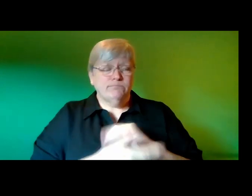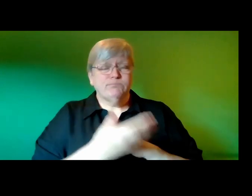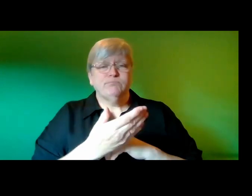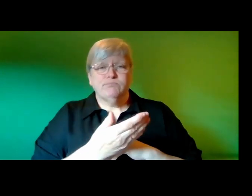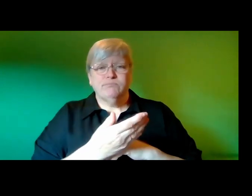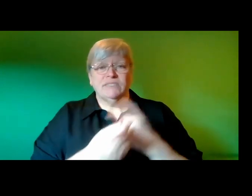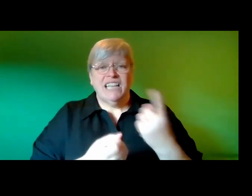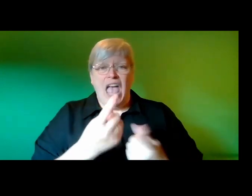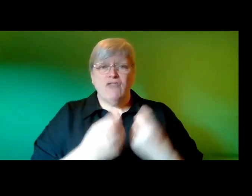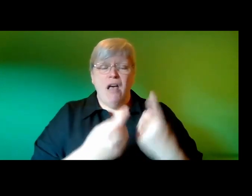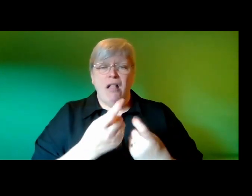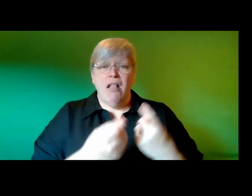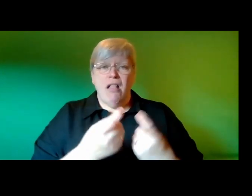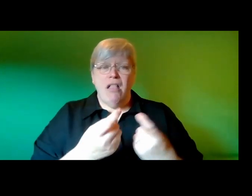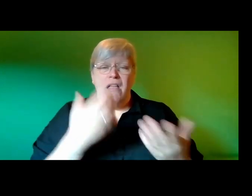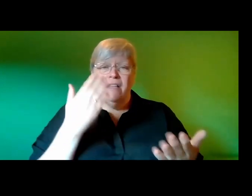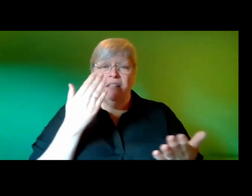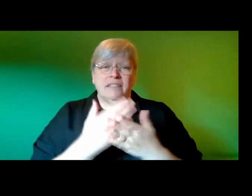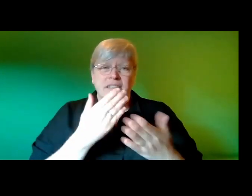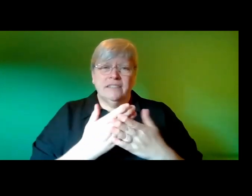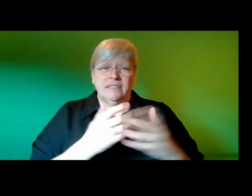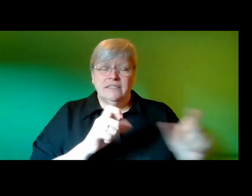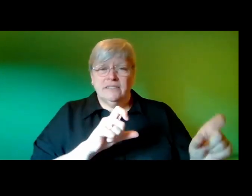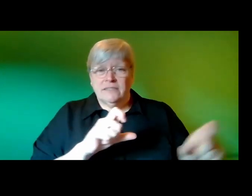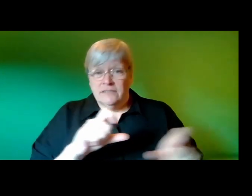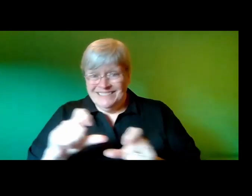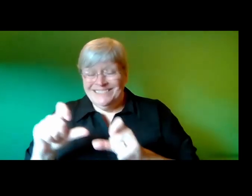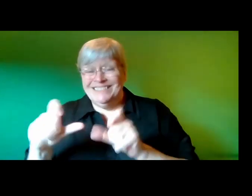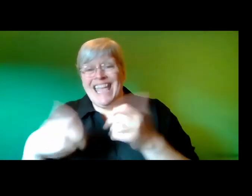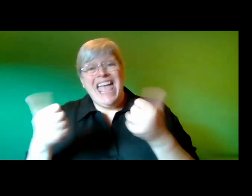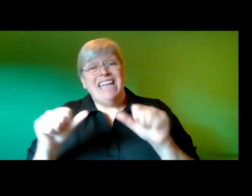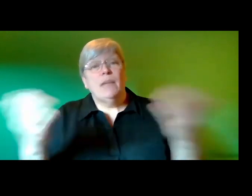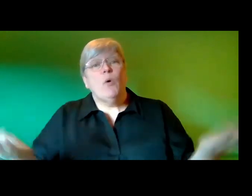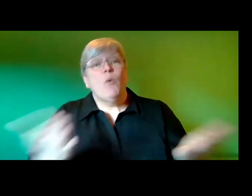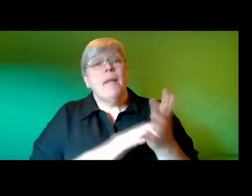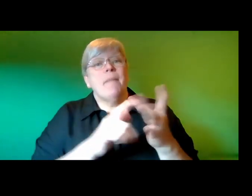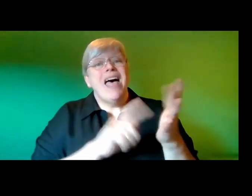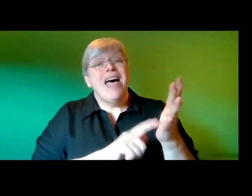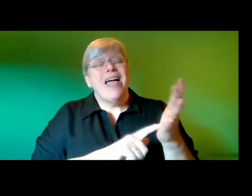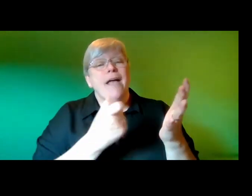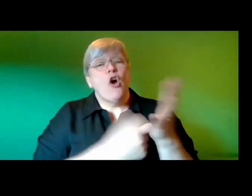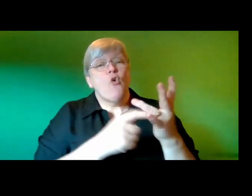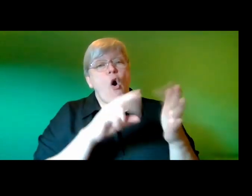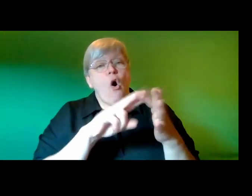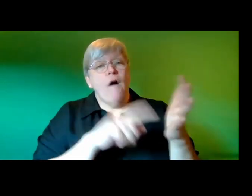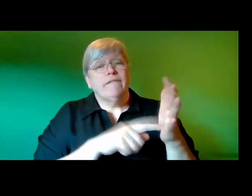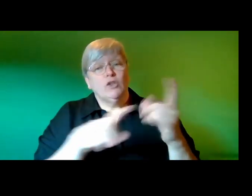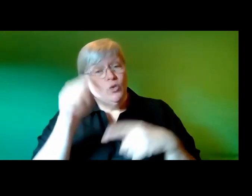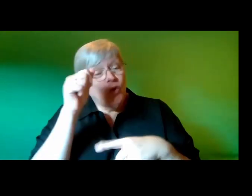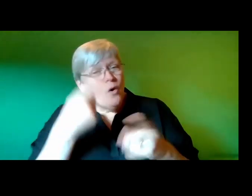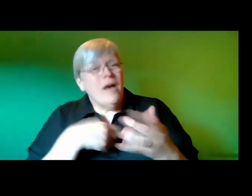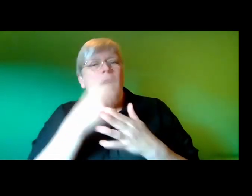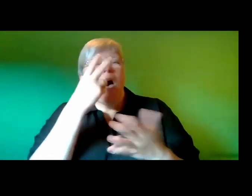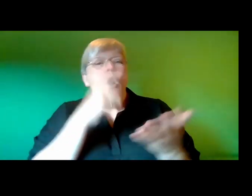kettle and so parvius stayed on and ended up at millcroft do you know it i do the millcroft was an old